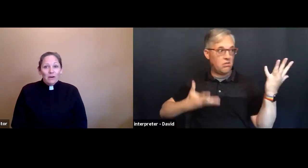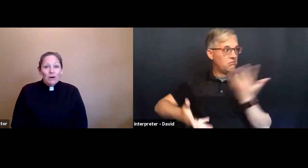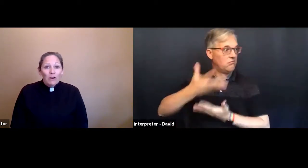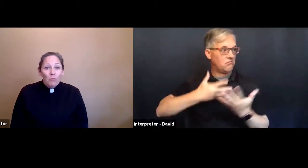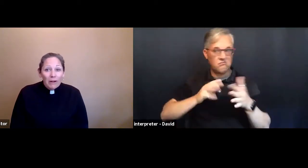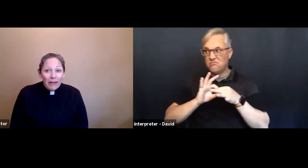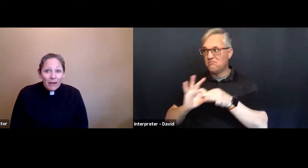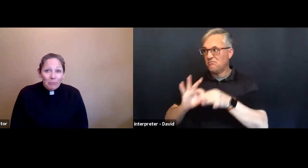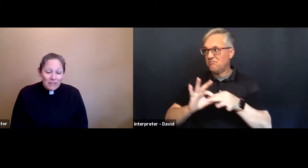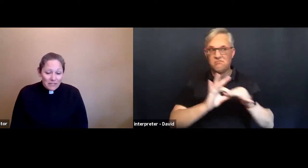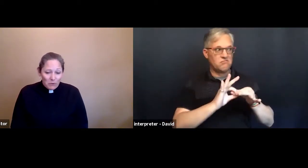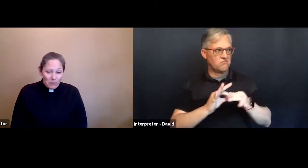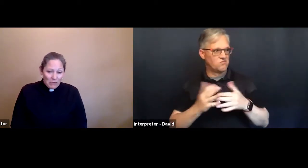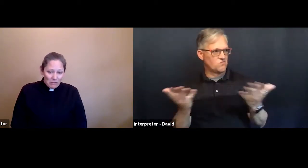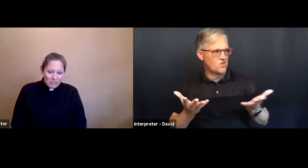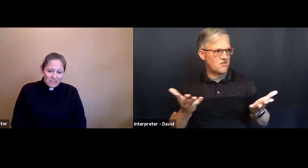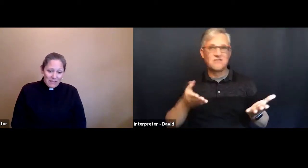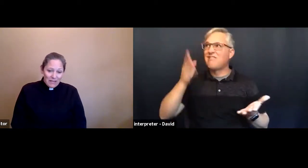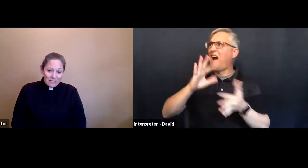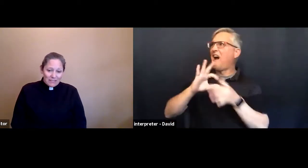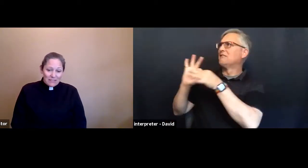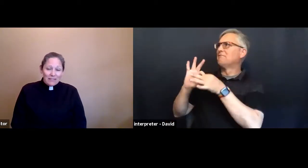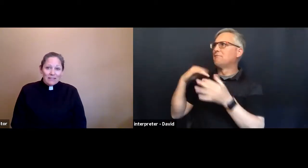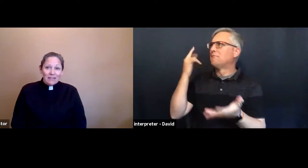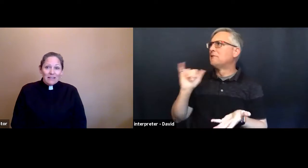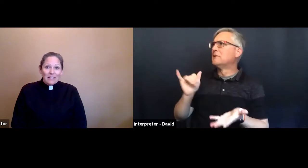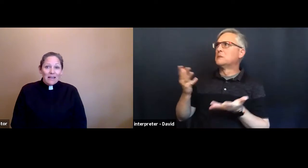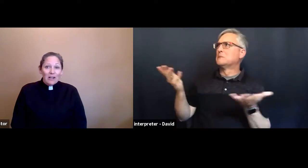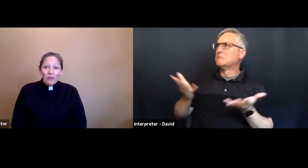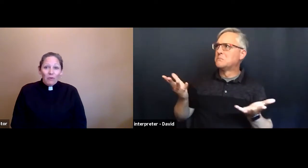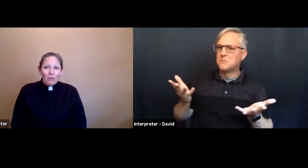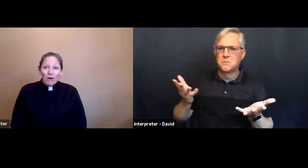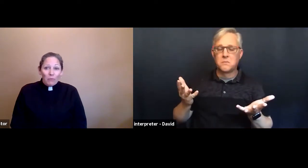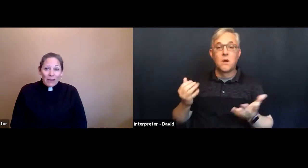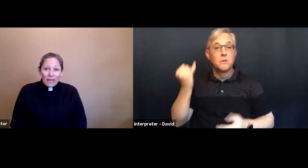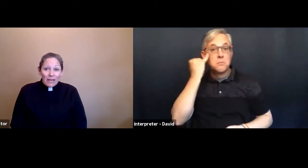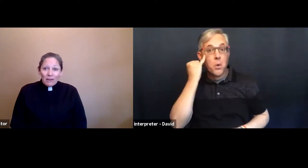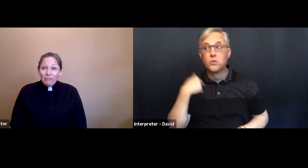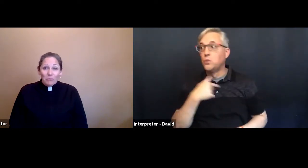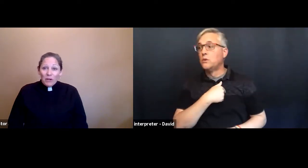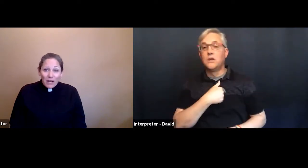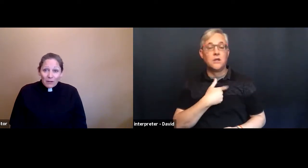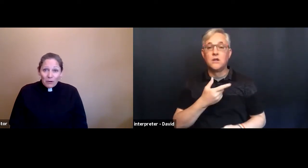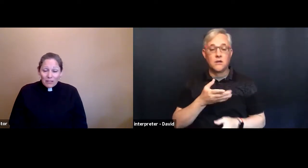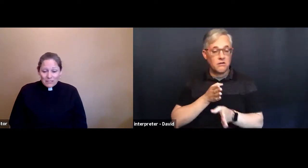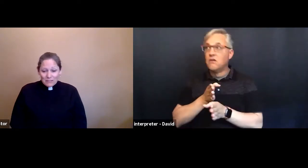What happens when we make mistakes and go away from what God wants?